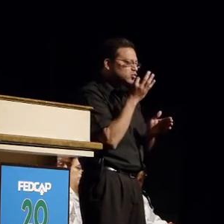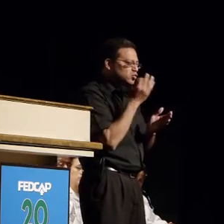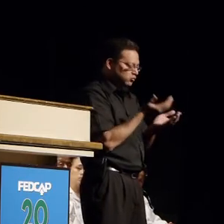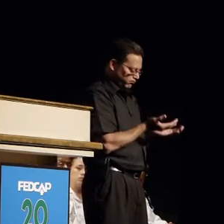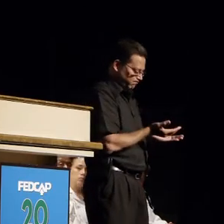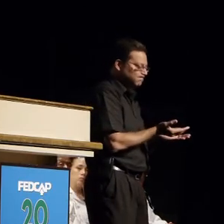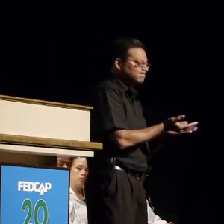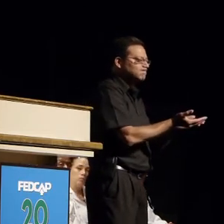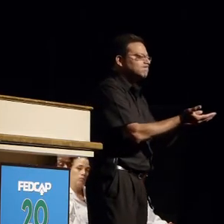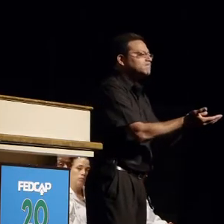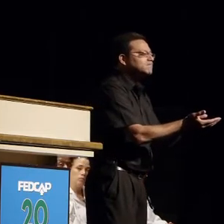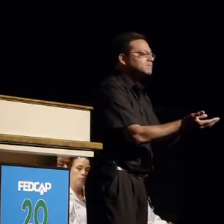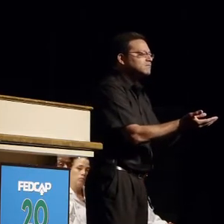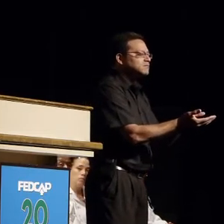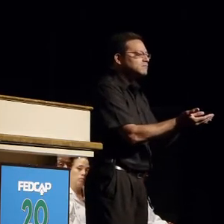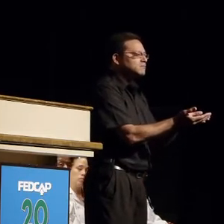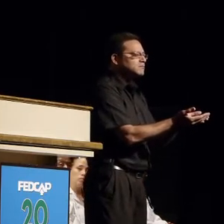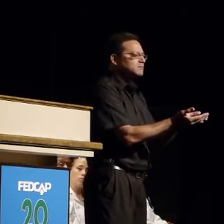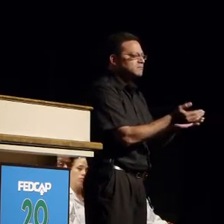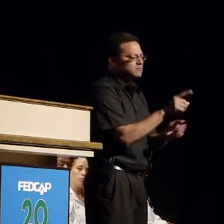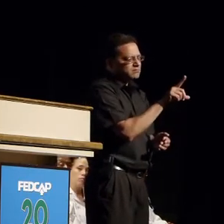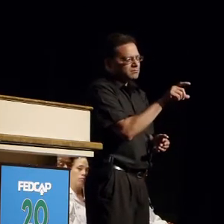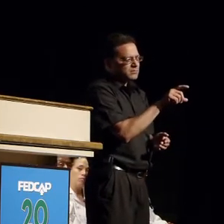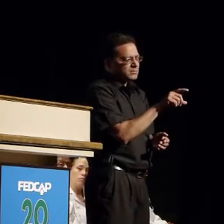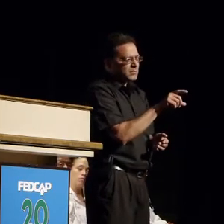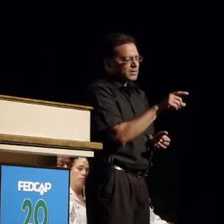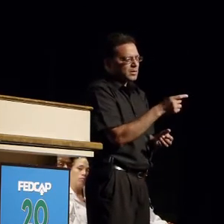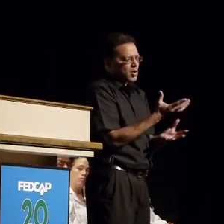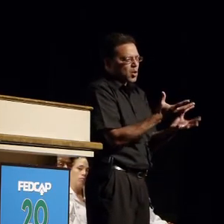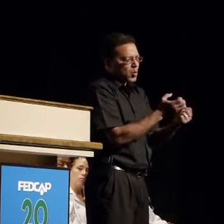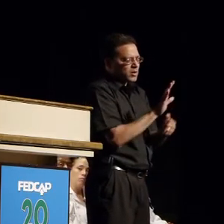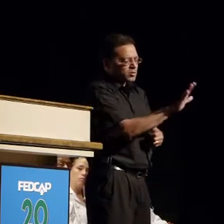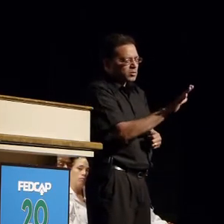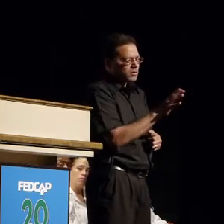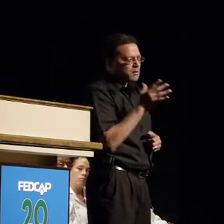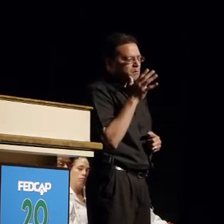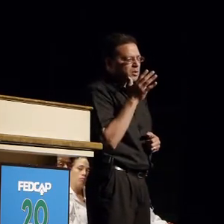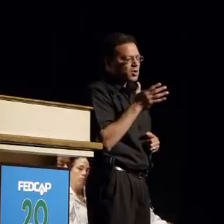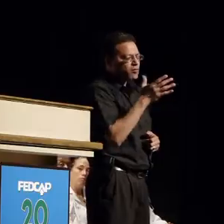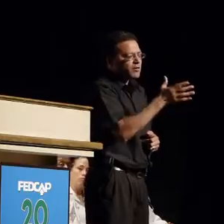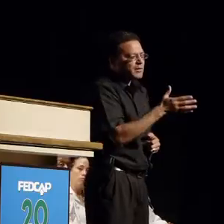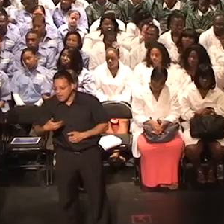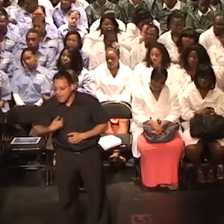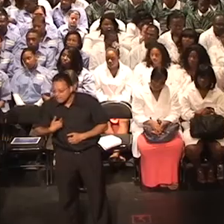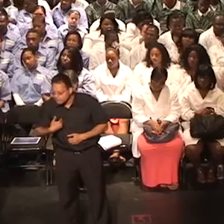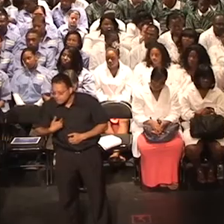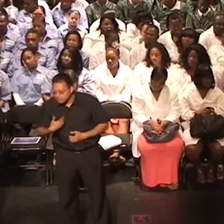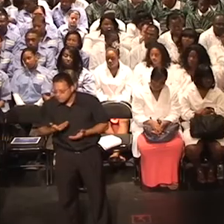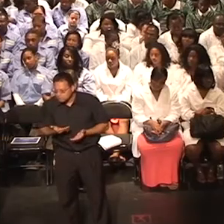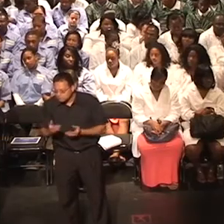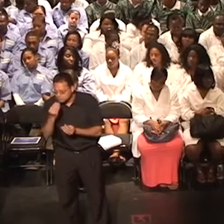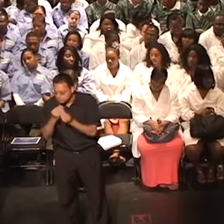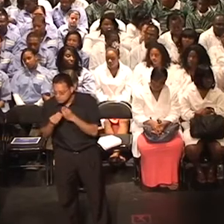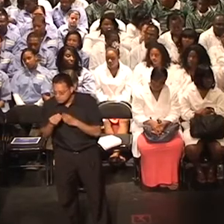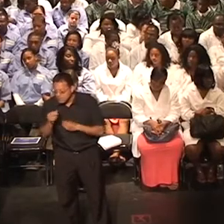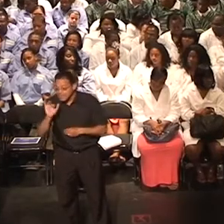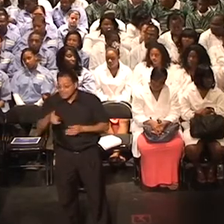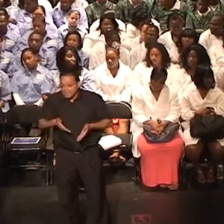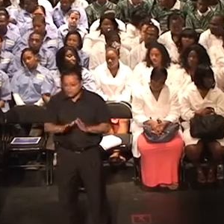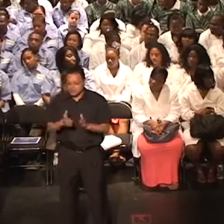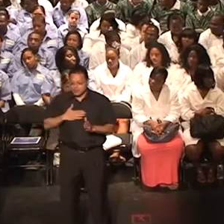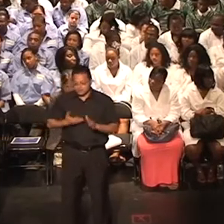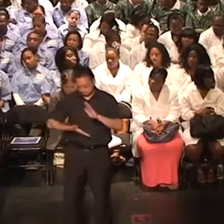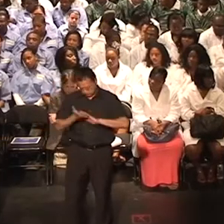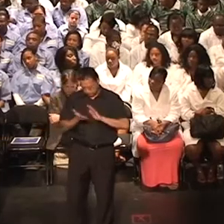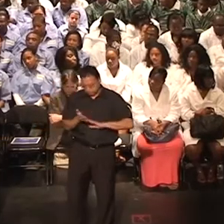is it what you want mother or grandmother to have for them that is the way I try